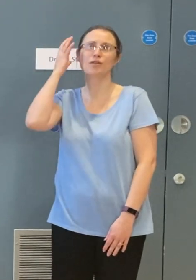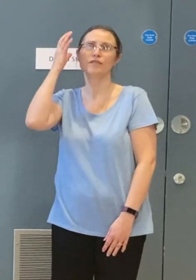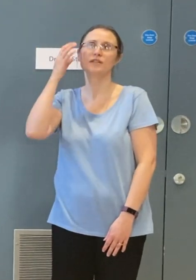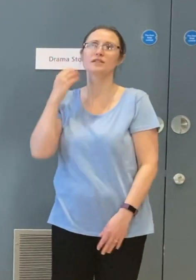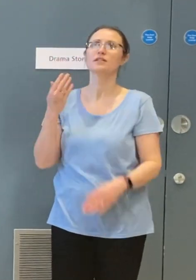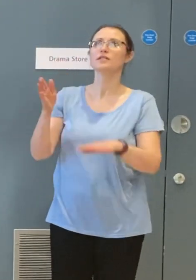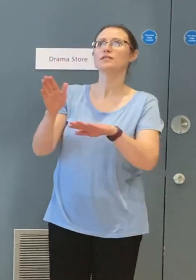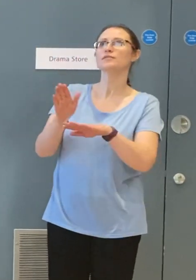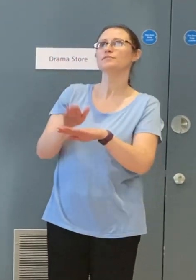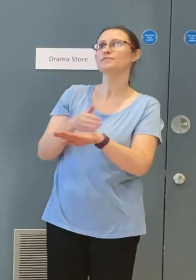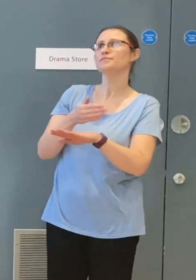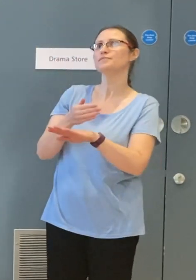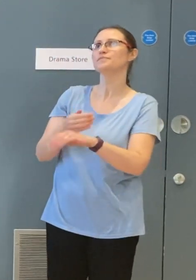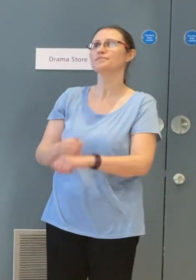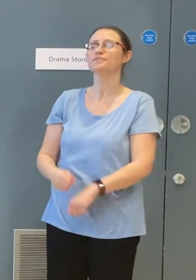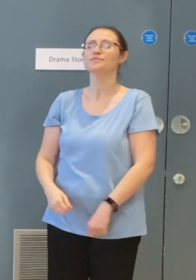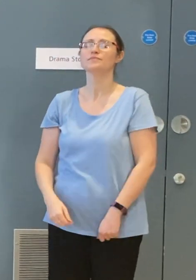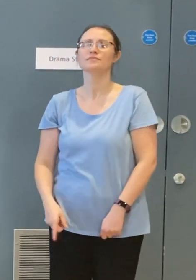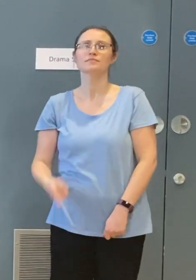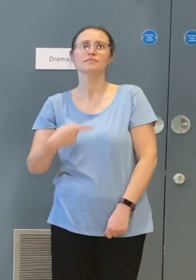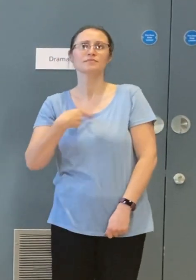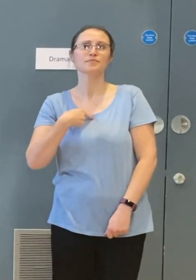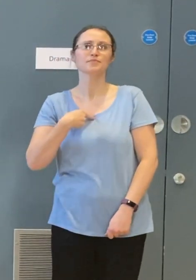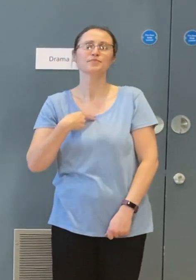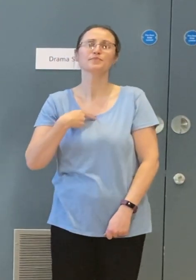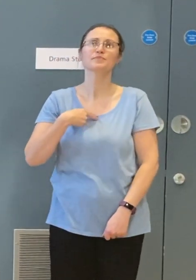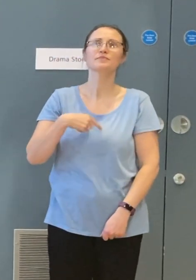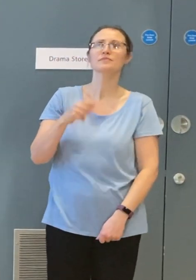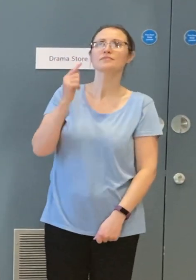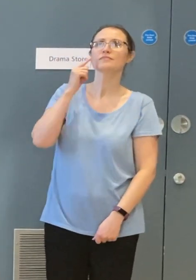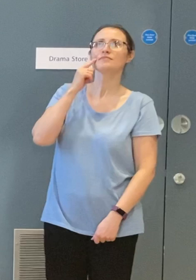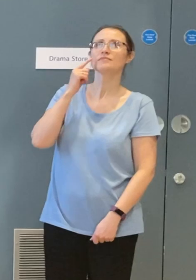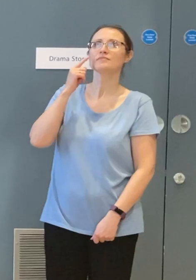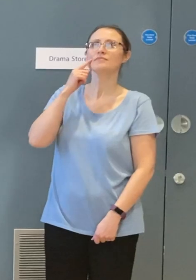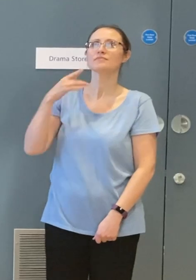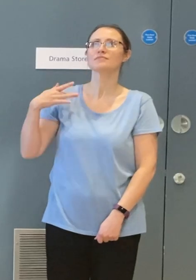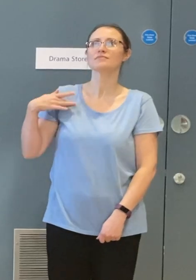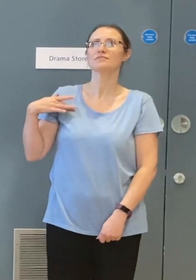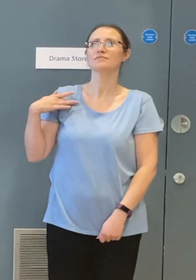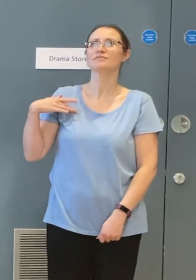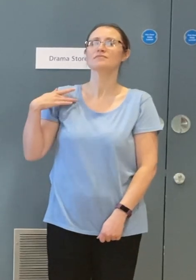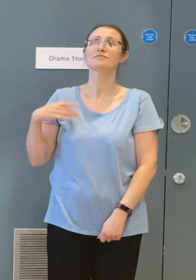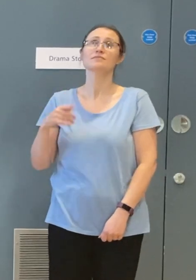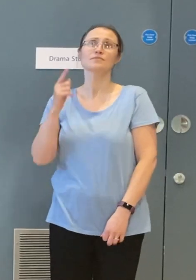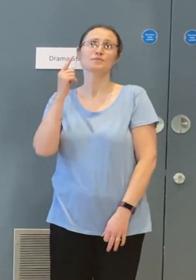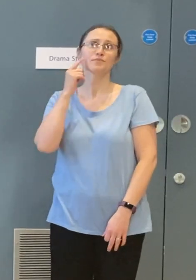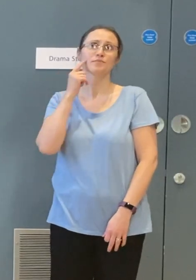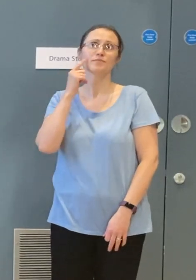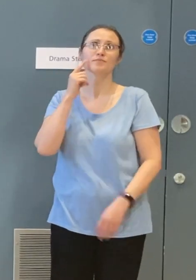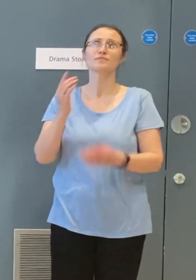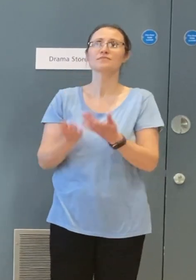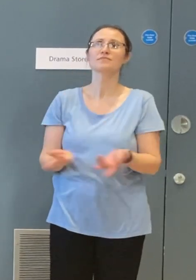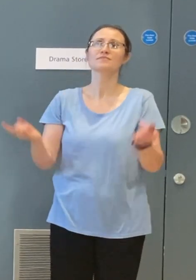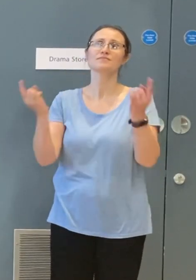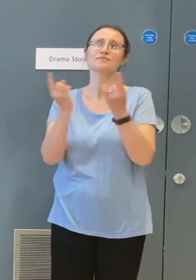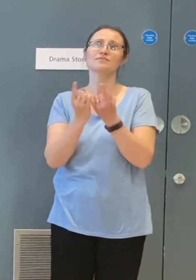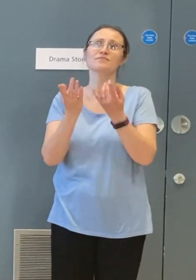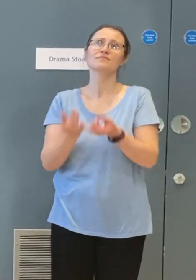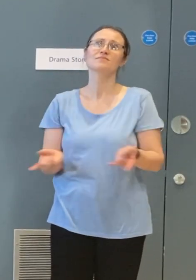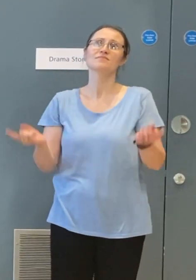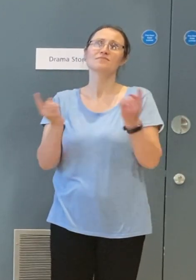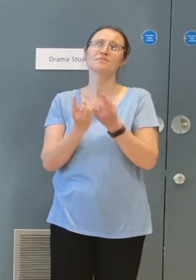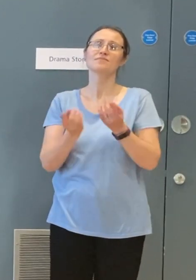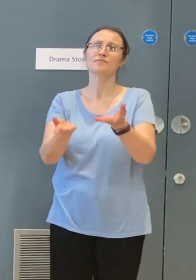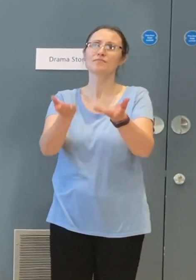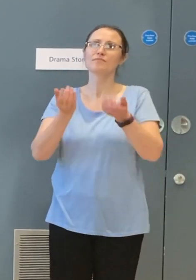your worries and your strife. I mean the bare necessities of Mother Nature's